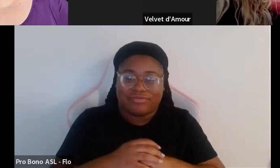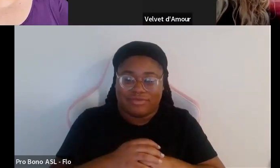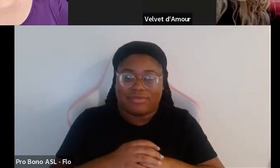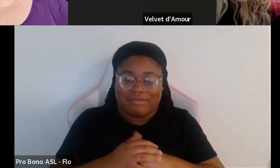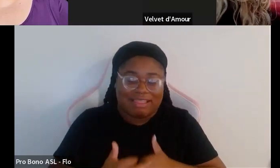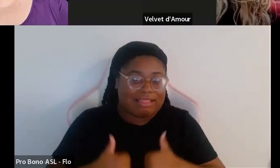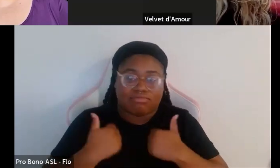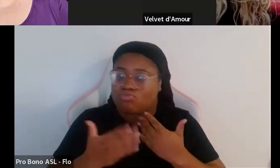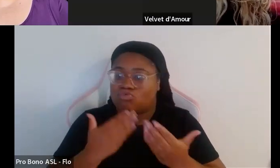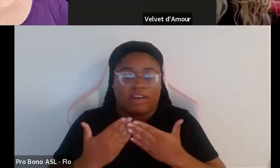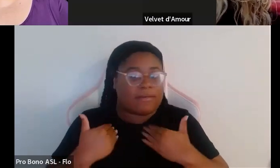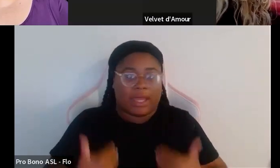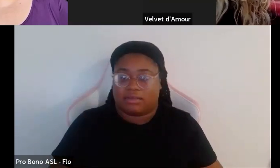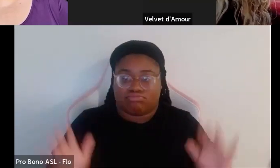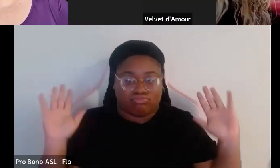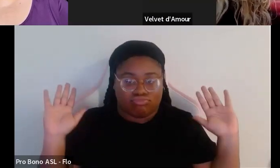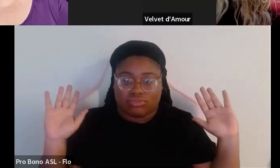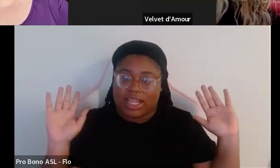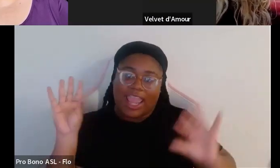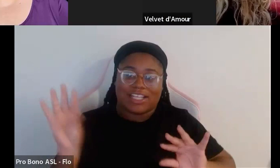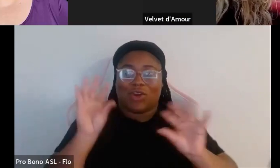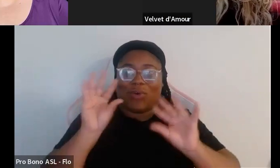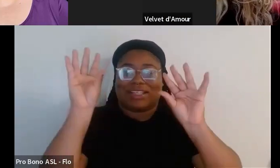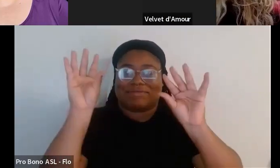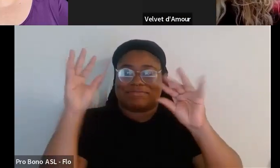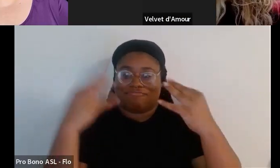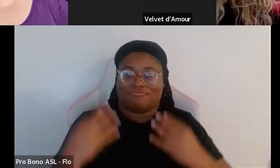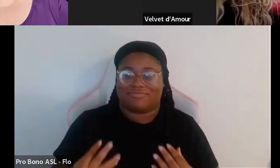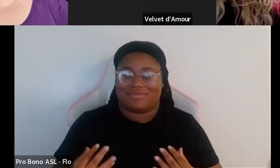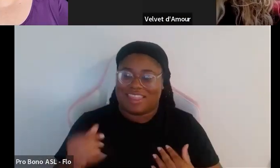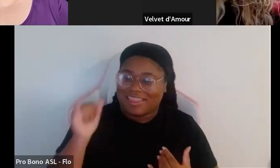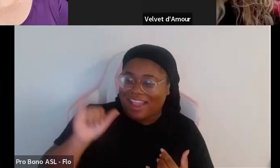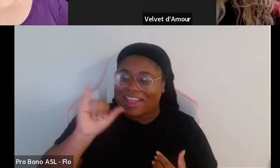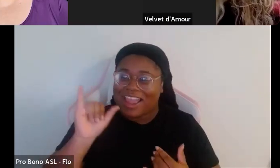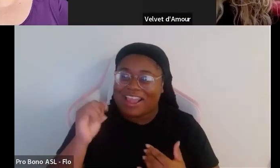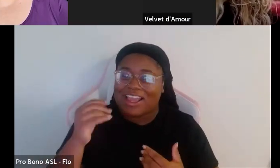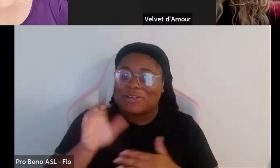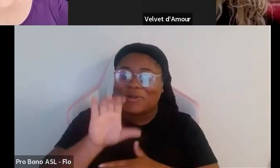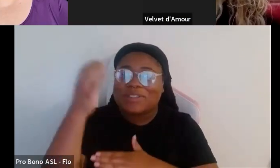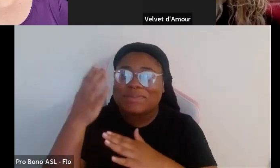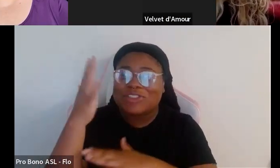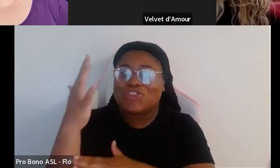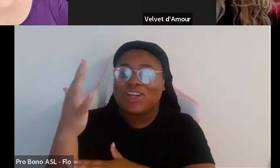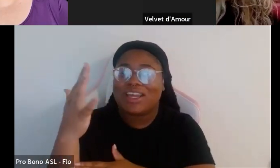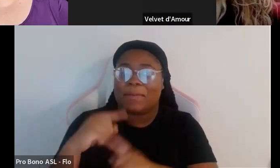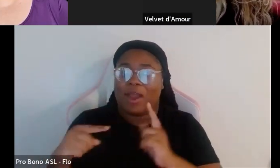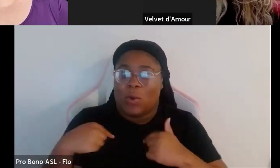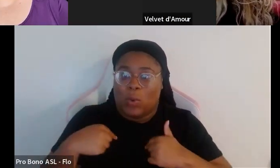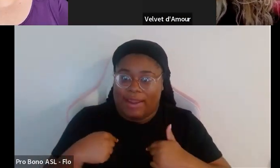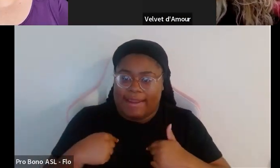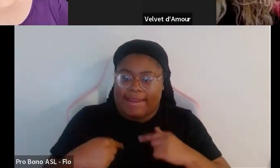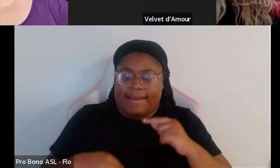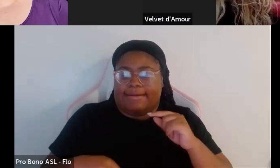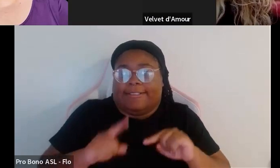live in whatever body you're in and decorate it decorate it like a christmas tree if you want but the fact that we cannot